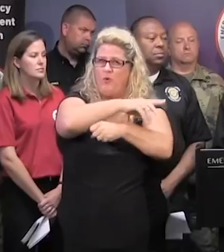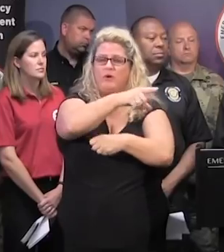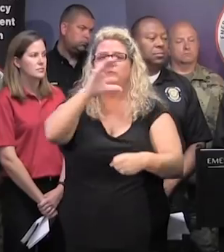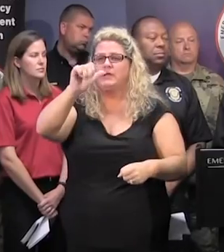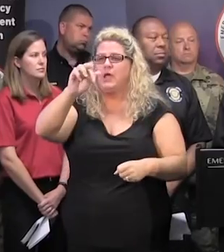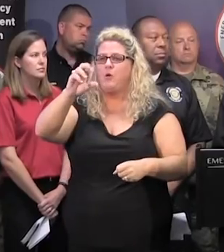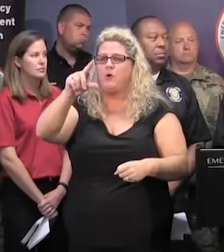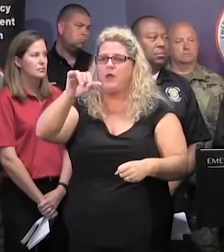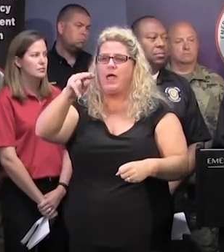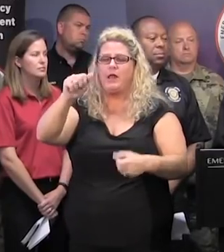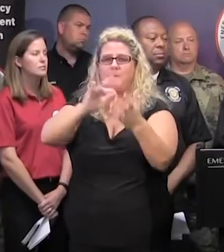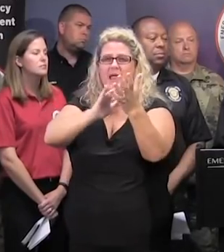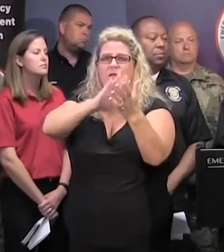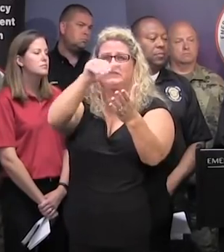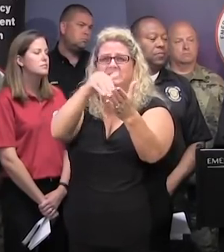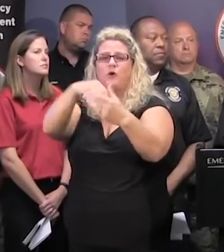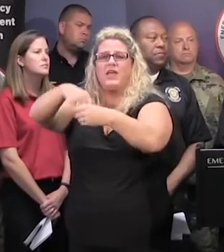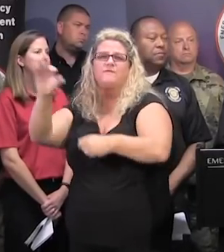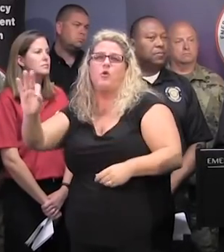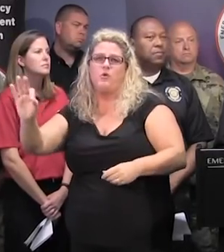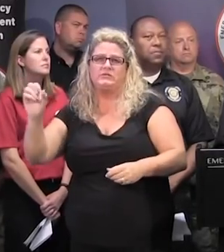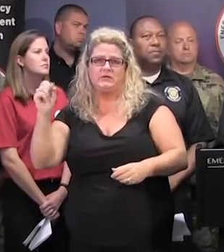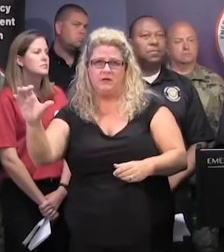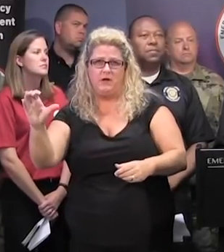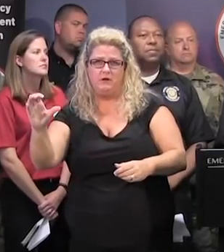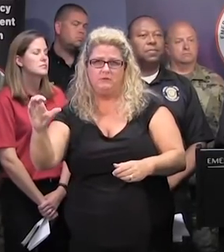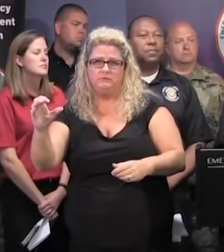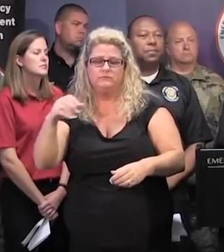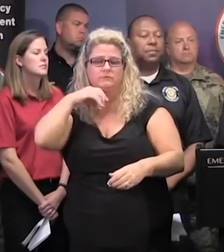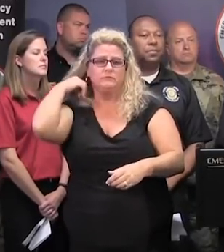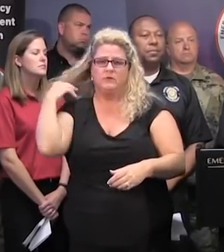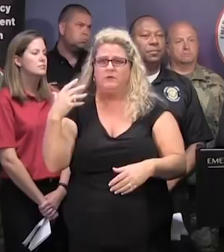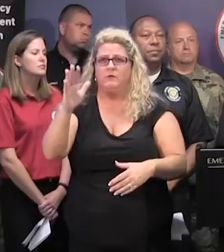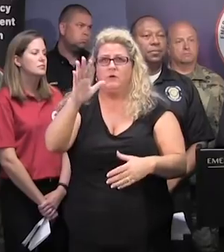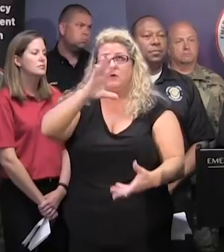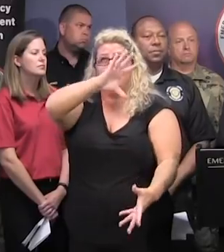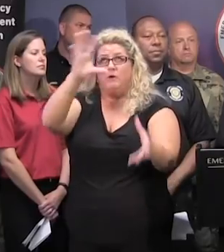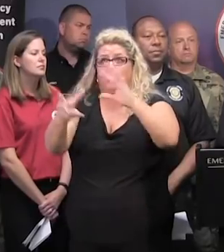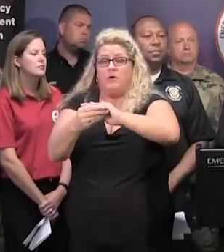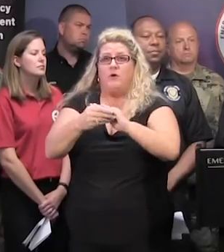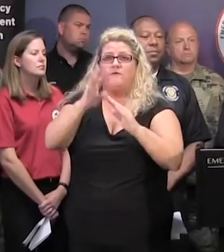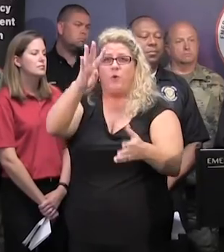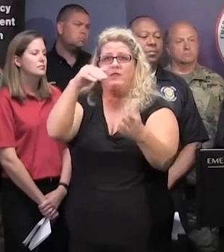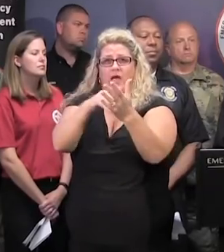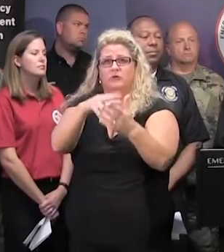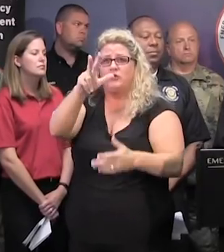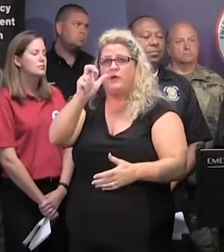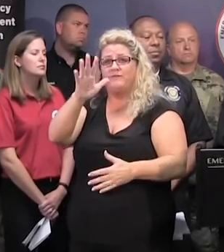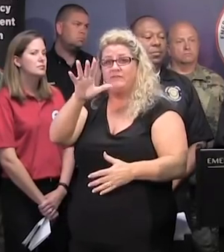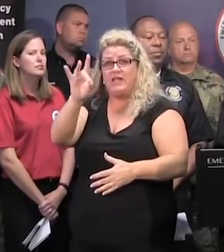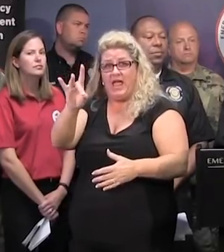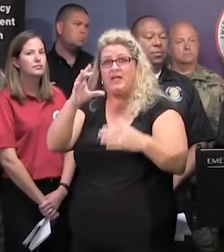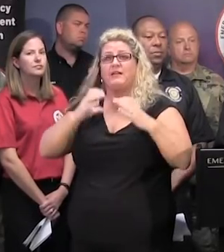Medical Center in Florence, South Carolina. Currently, there are 4,358 clients